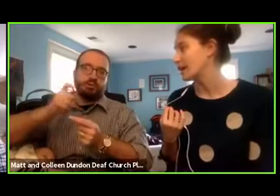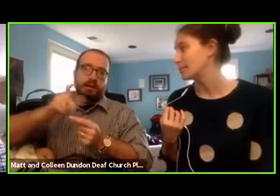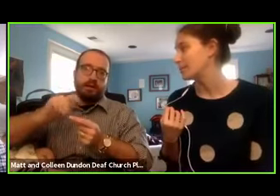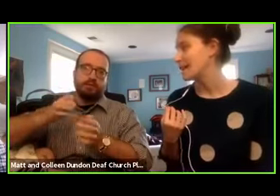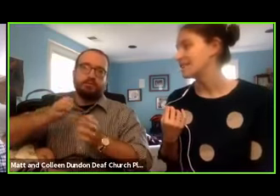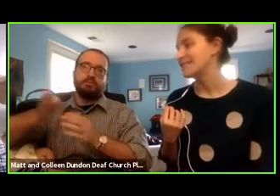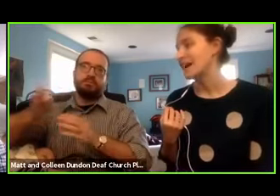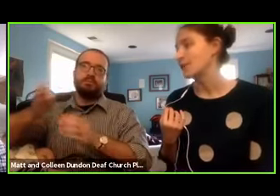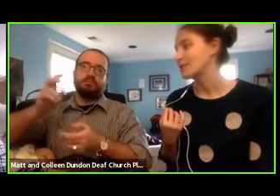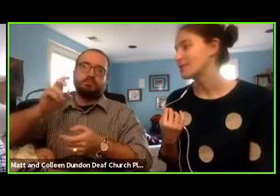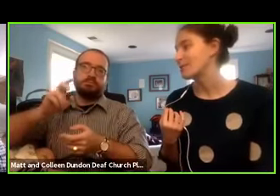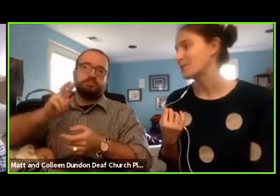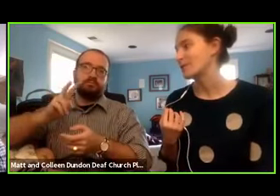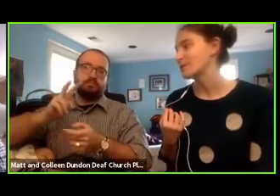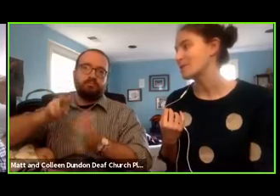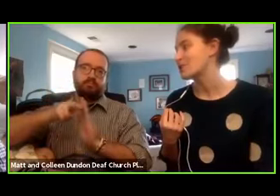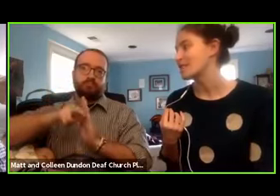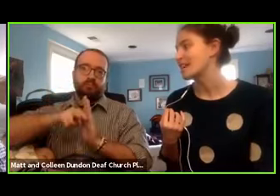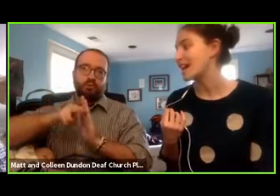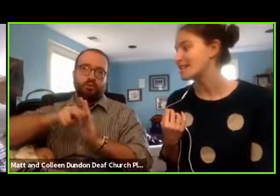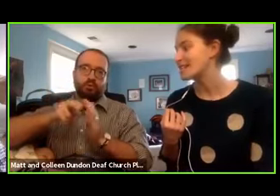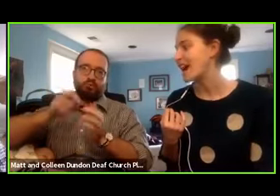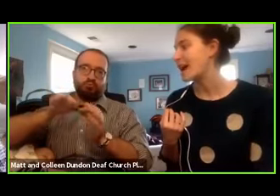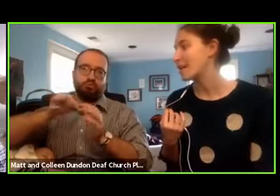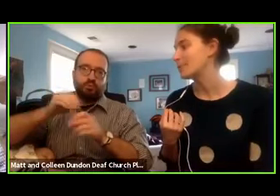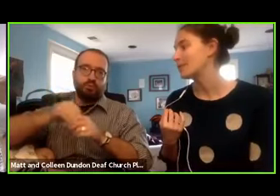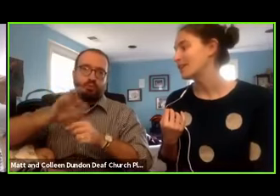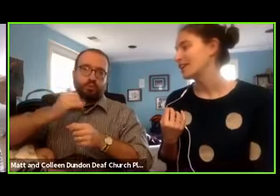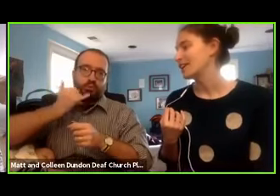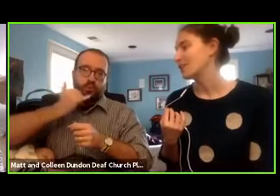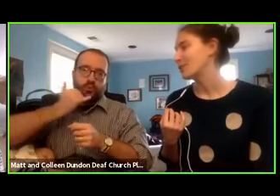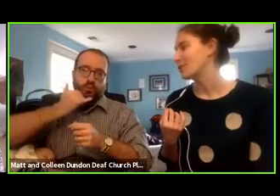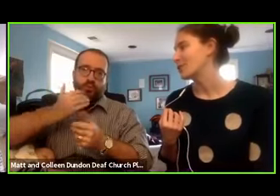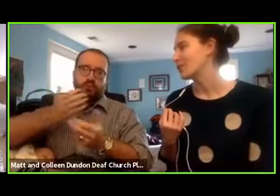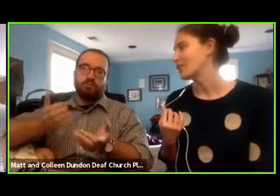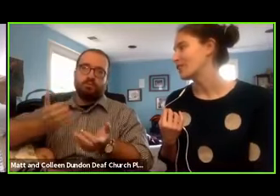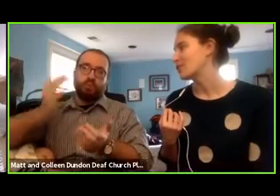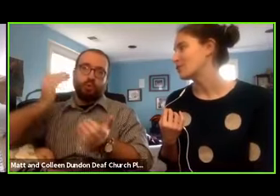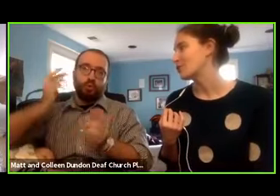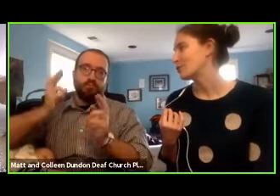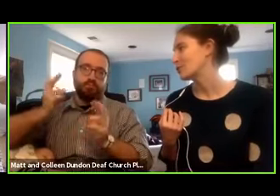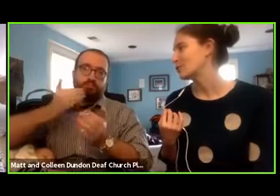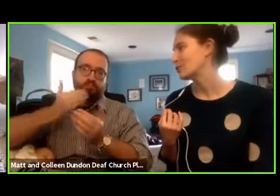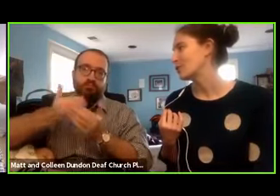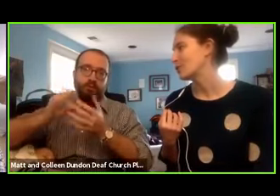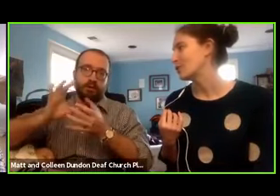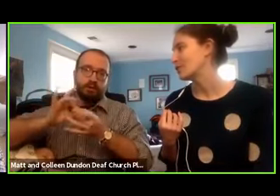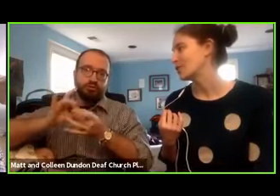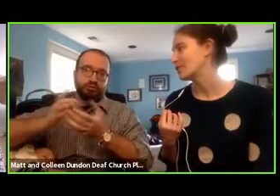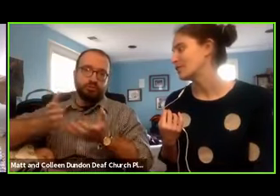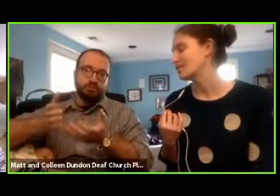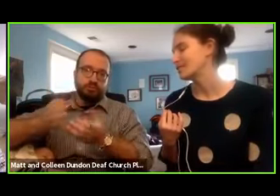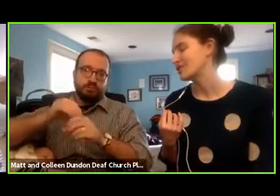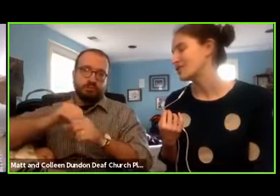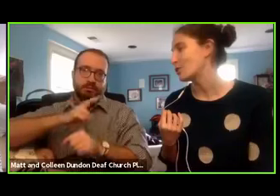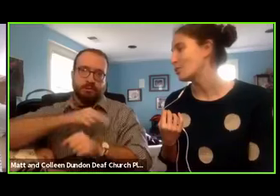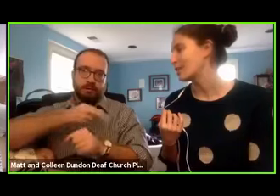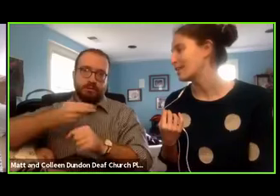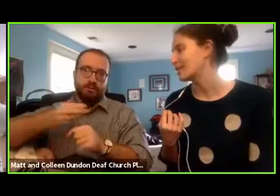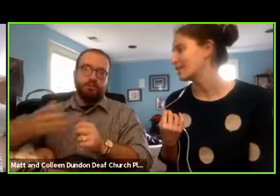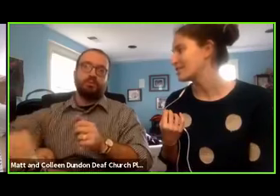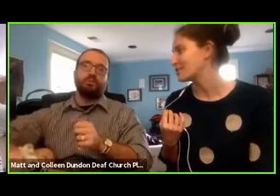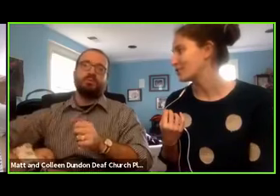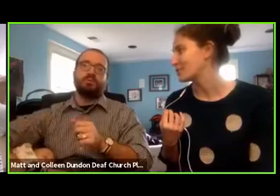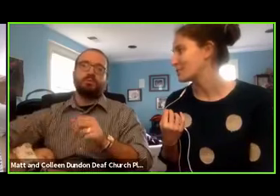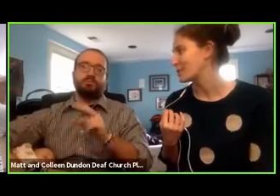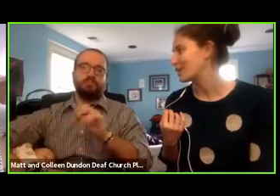um, download some sort of speech to text app. You know, or a video interpreter through your phone, and they're just hoping